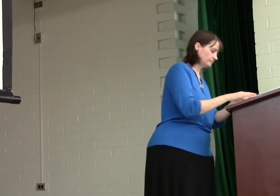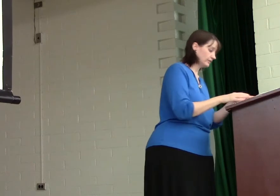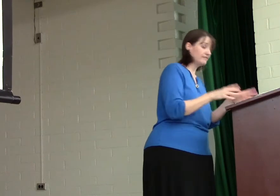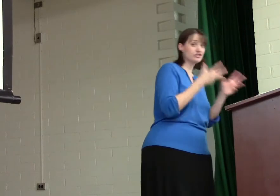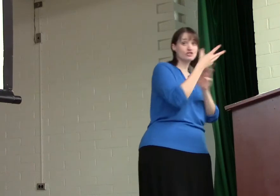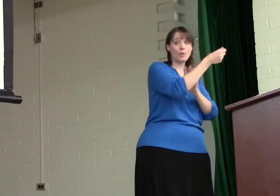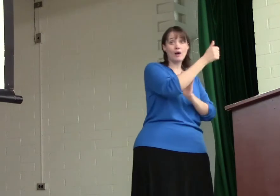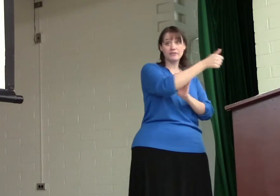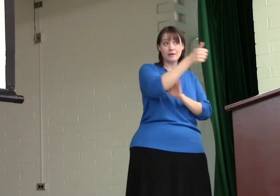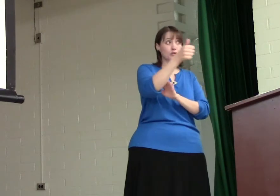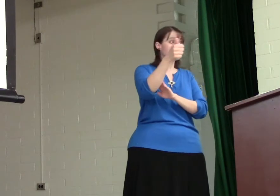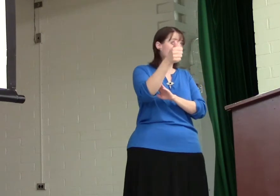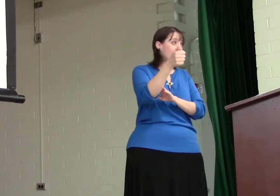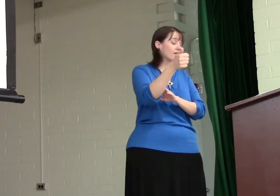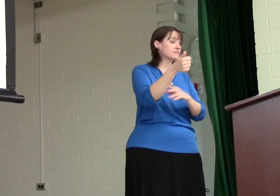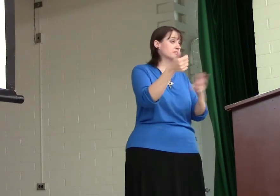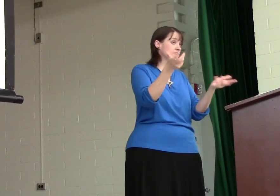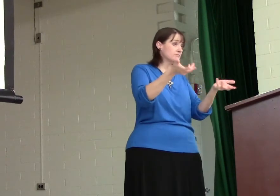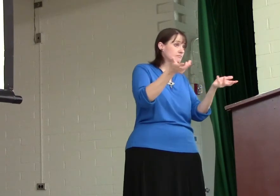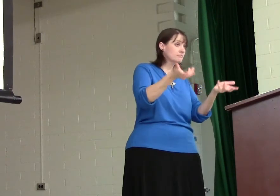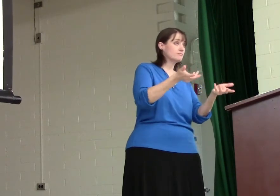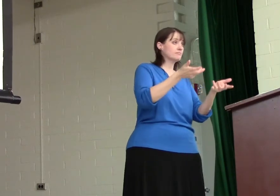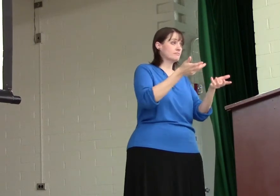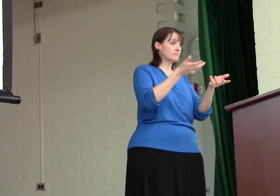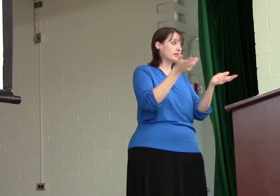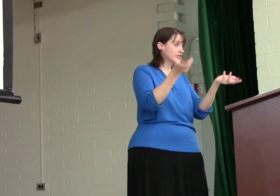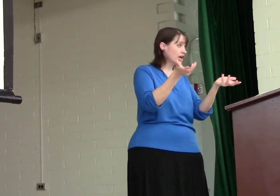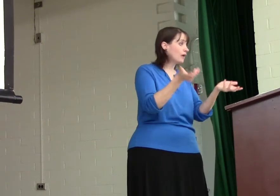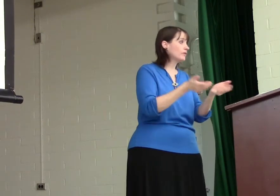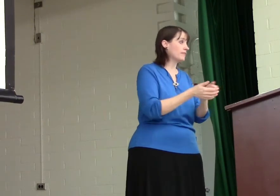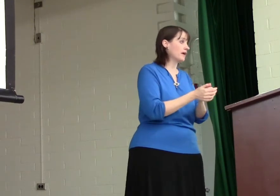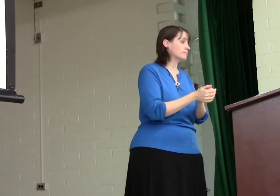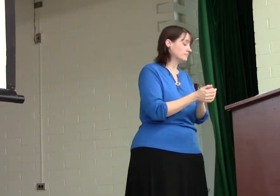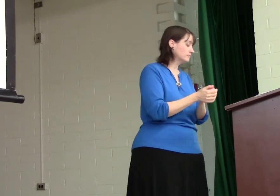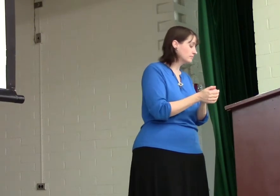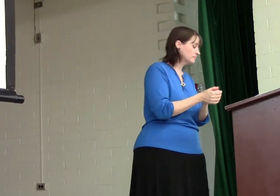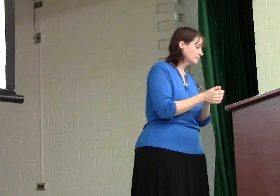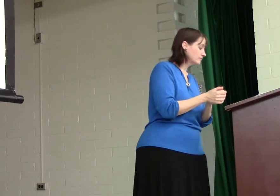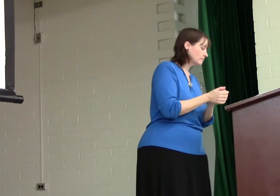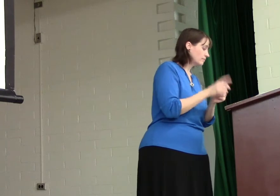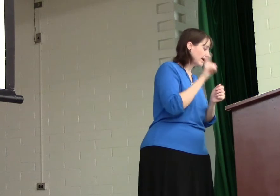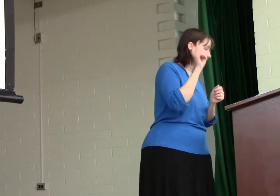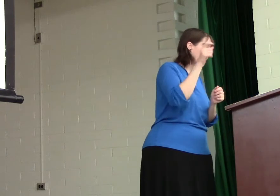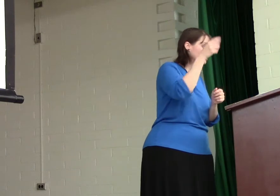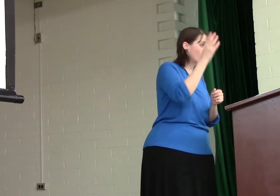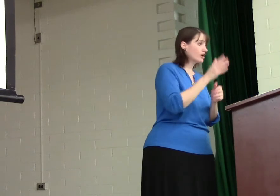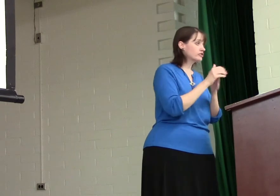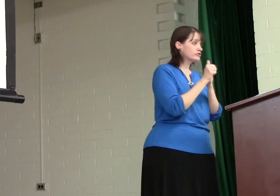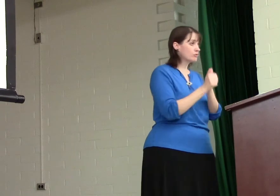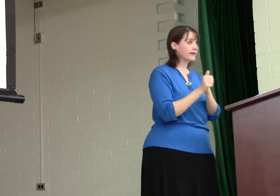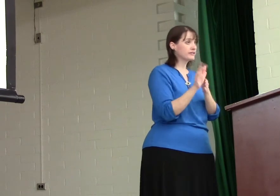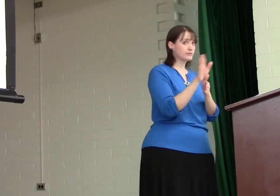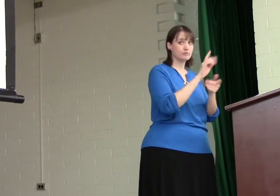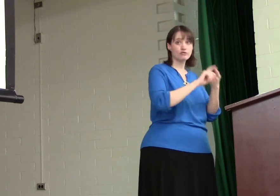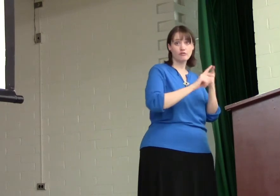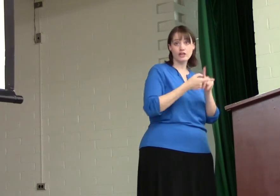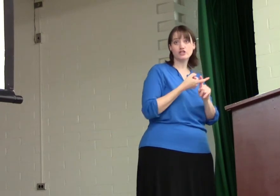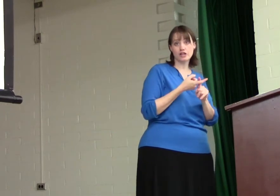You can just go out with them yourselves and chat with them and ask God to direct your friendship,